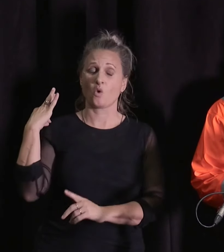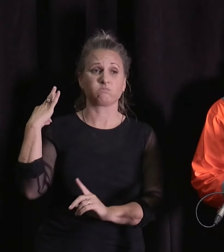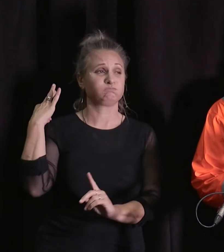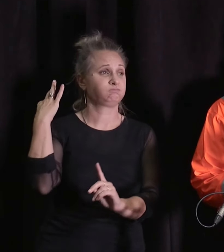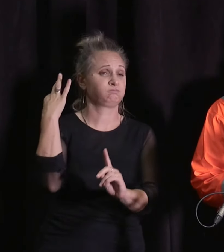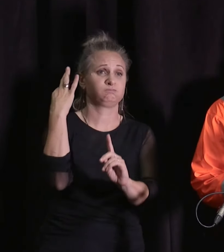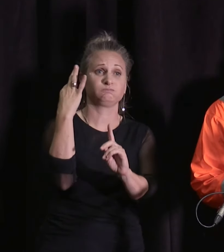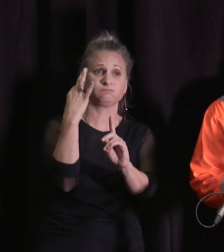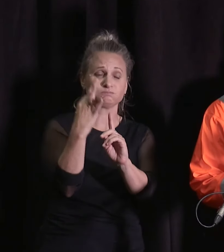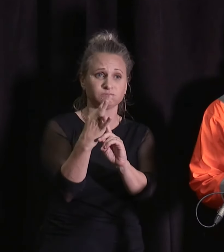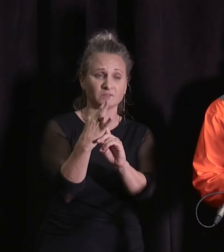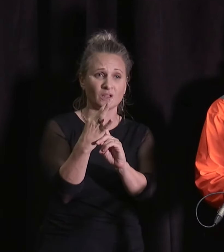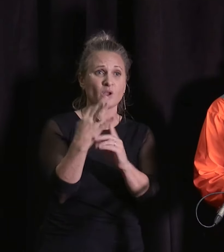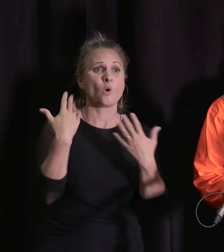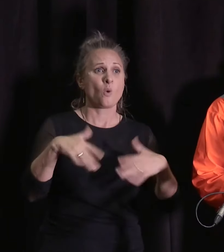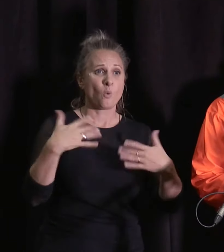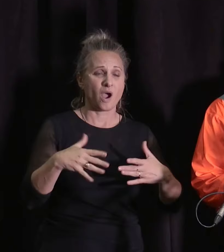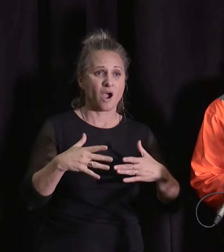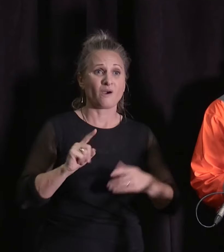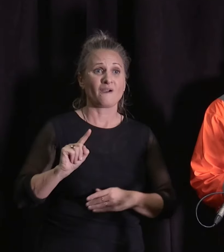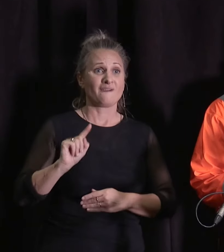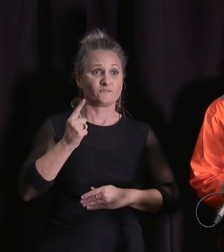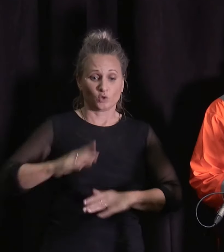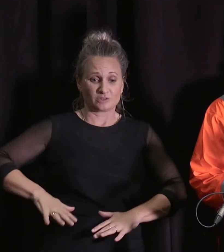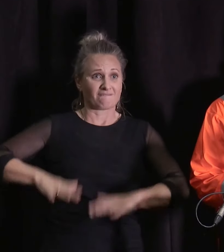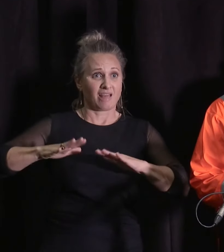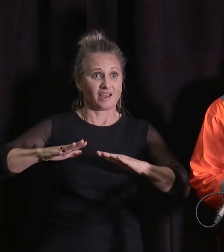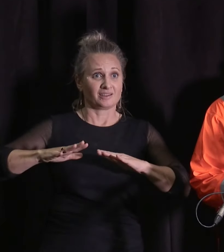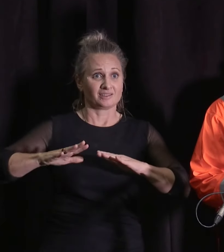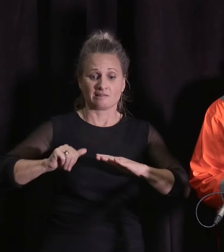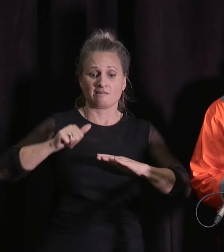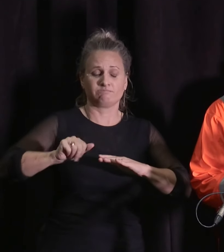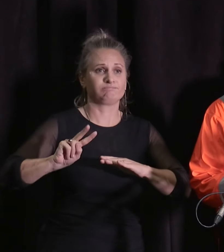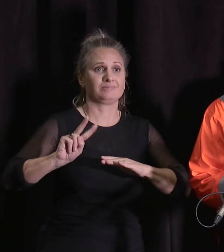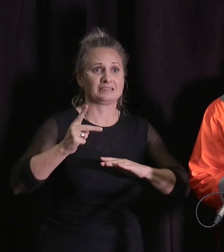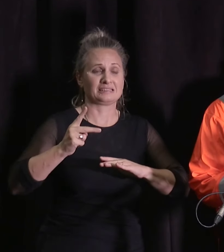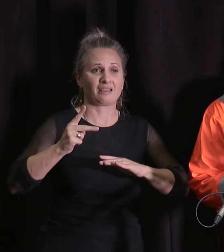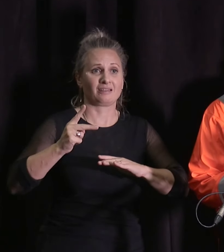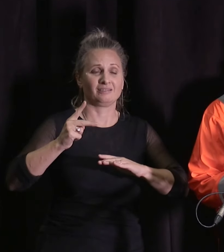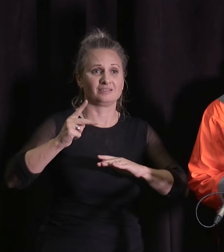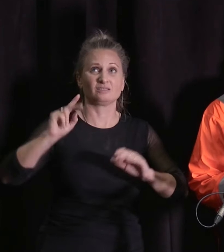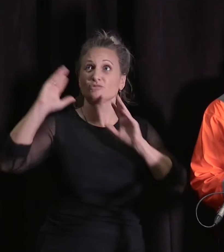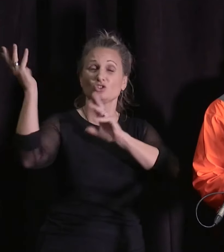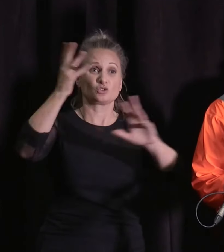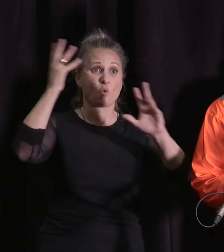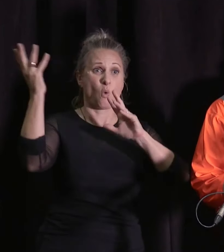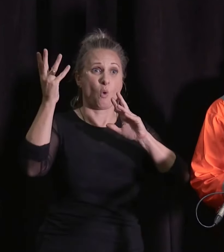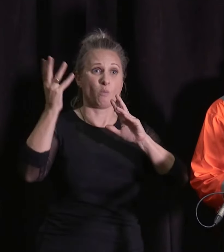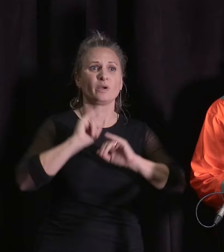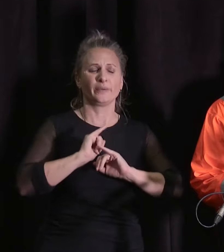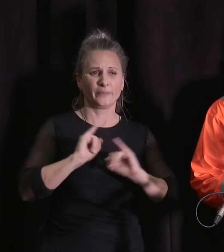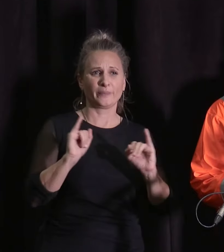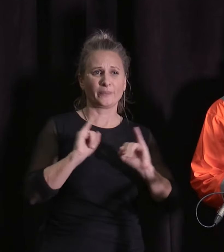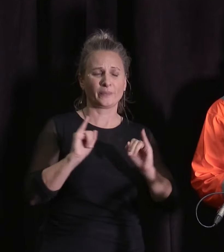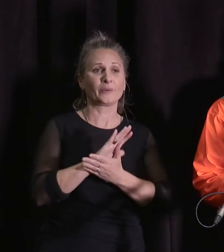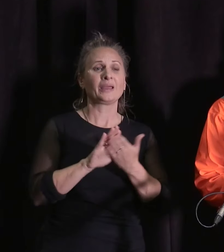recent times, comes hot on the heels of other extreme weather events that we have seen and that means that for our